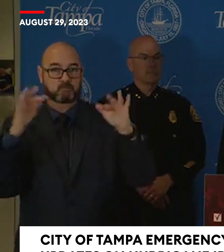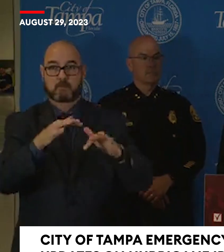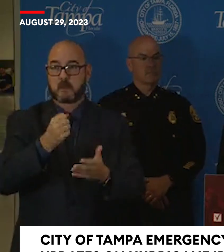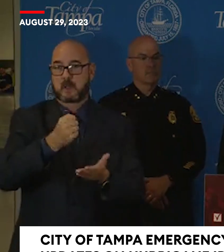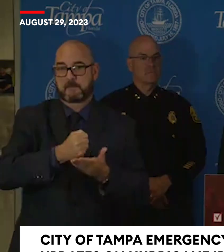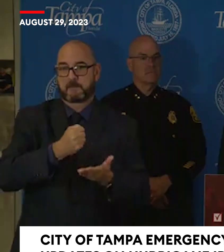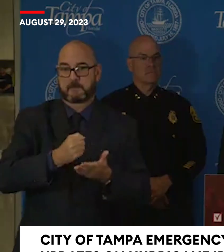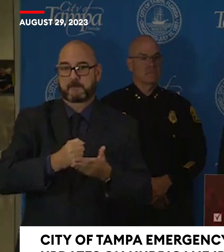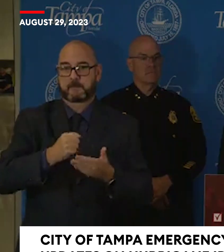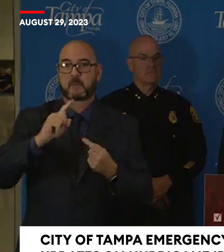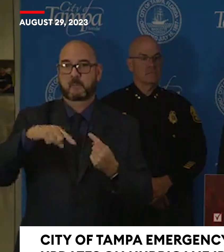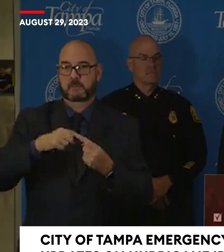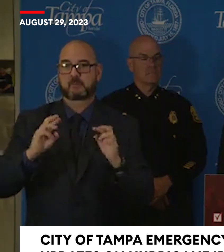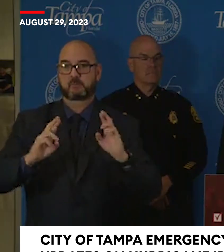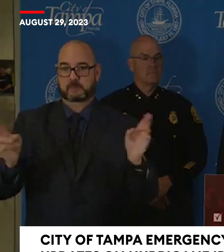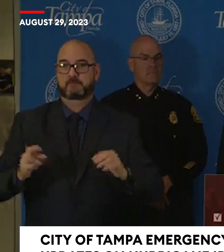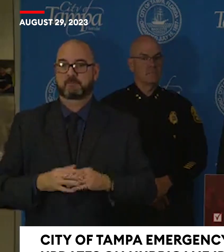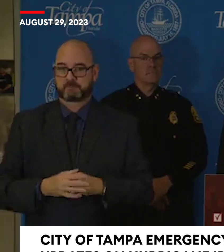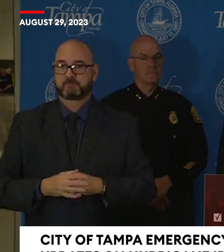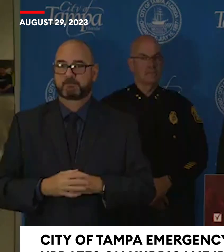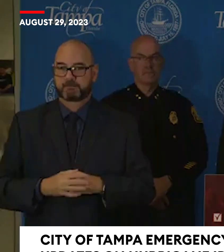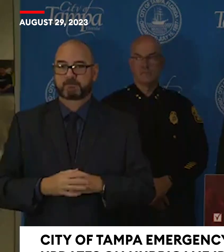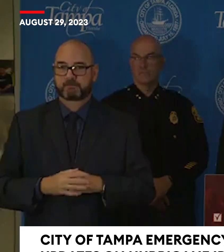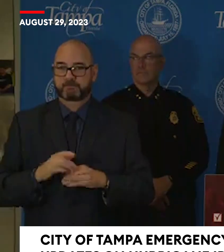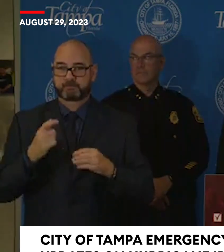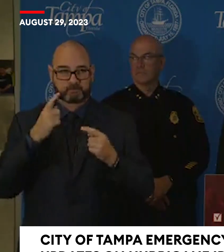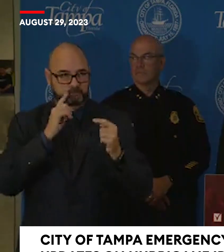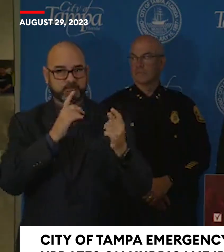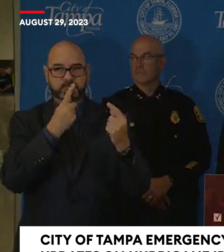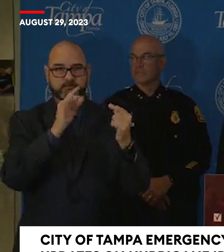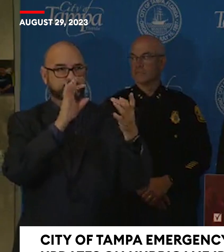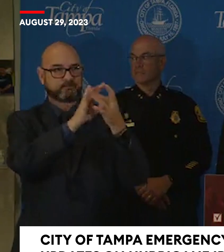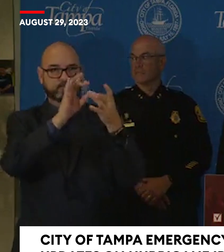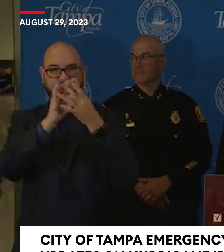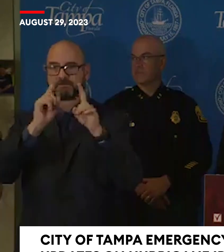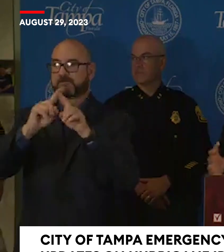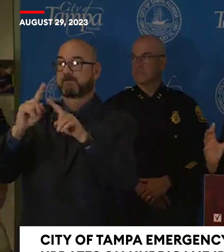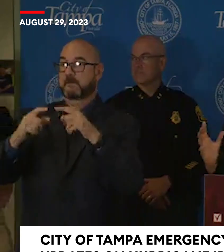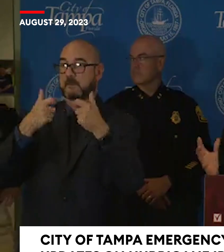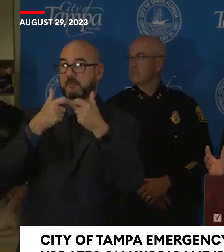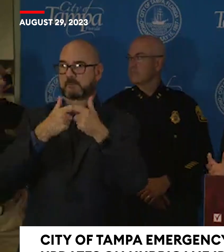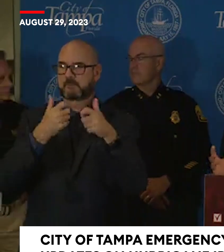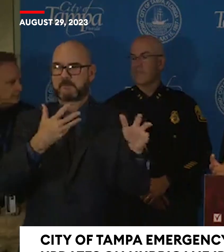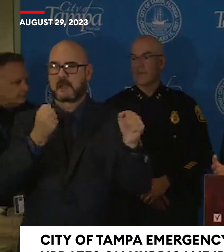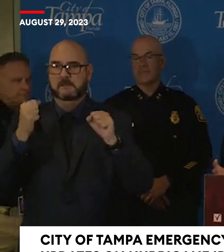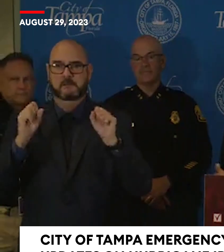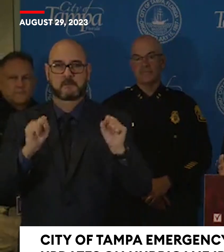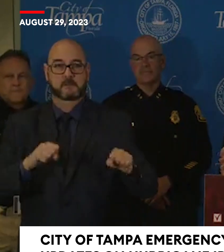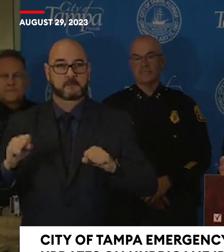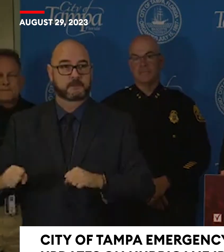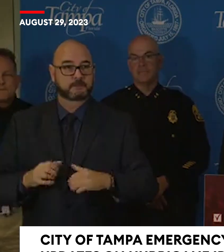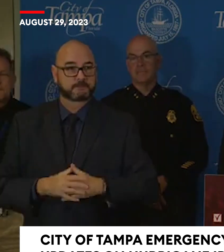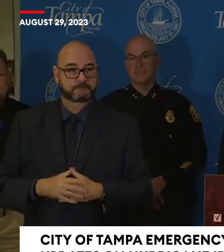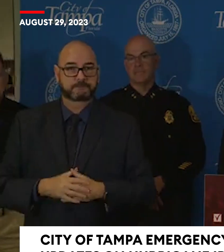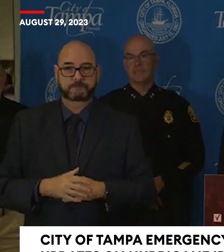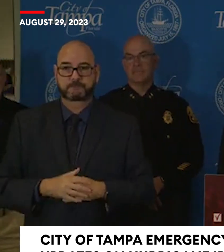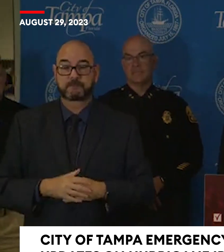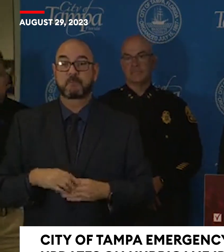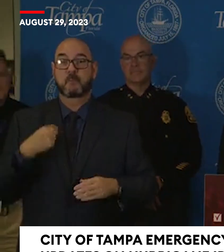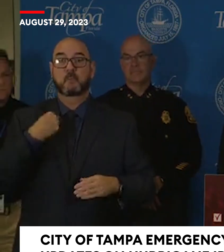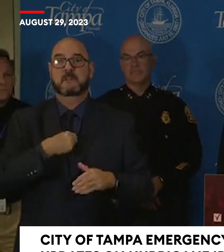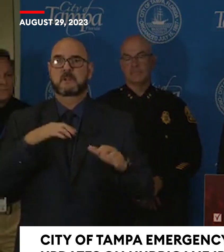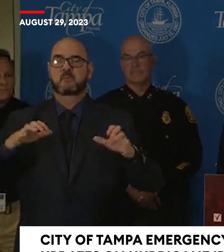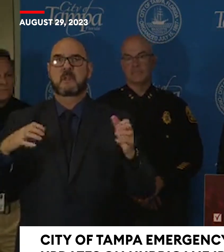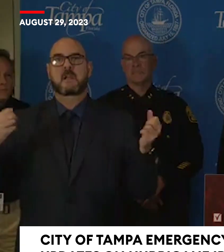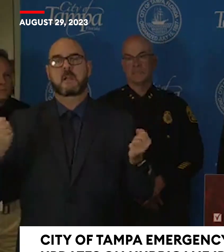to get the electricity turned back on as quickly as we possibly can. So we are doing everything that we can